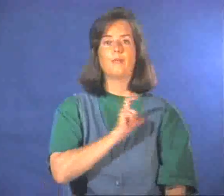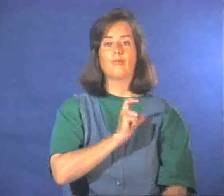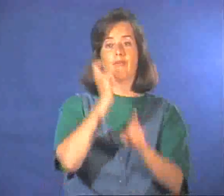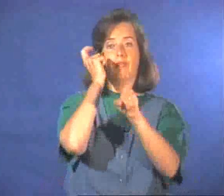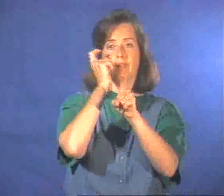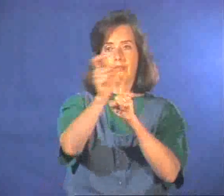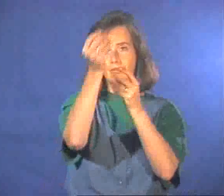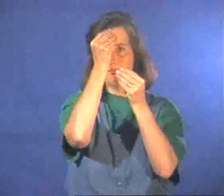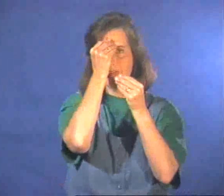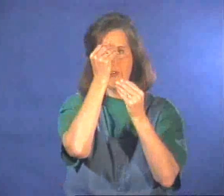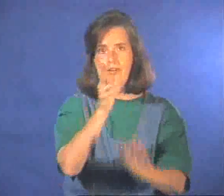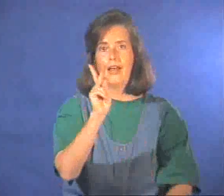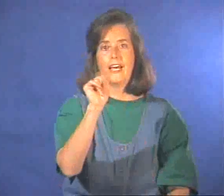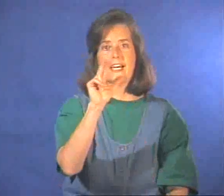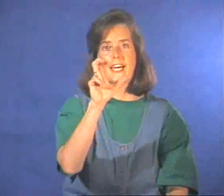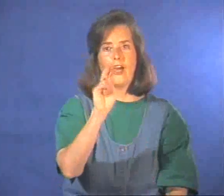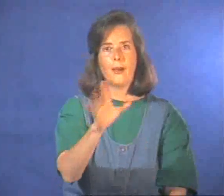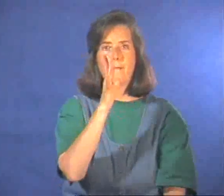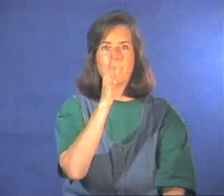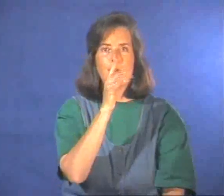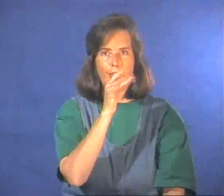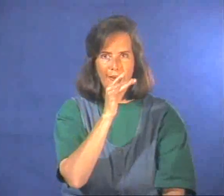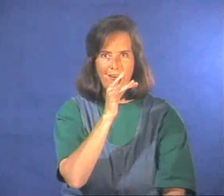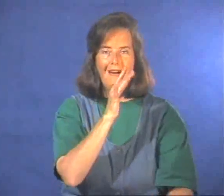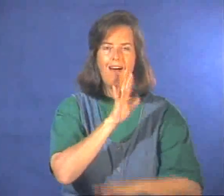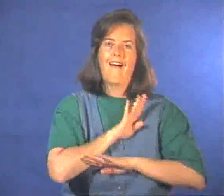Then the police telephones Karen's mother.